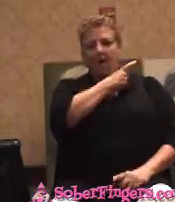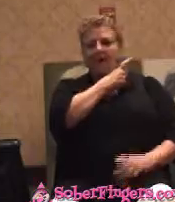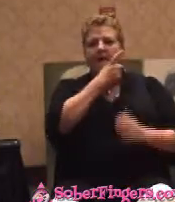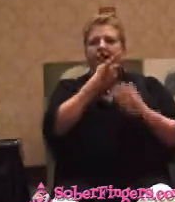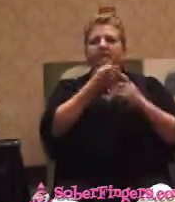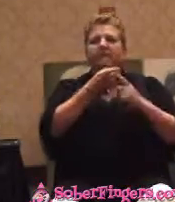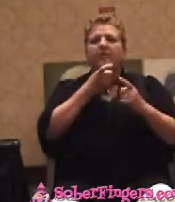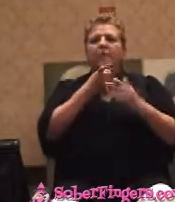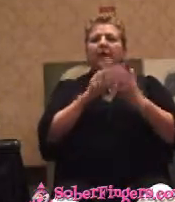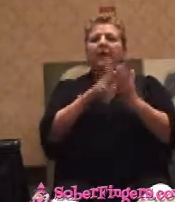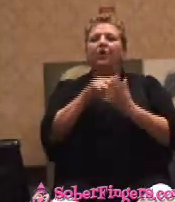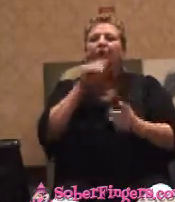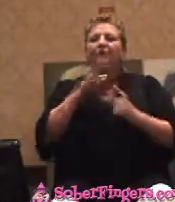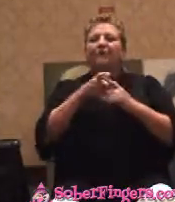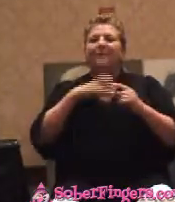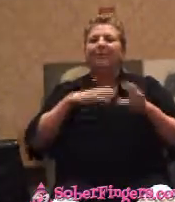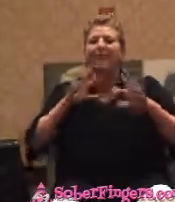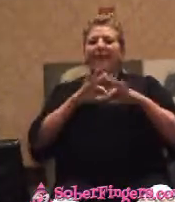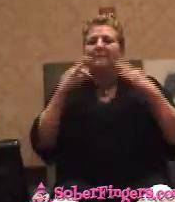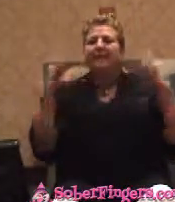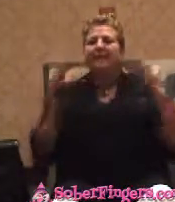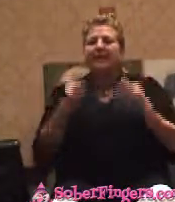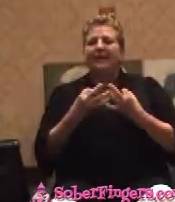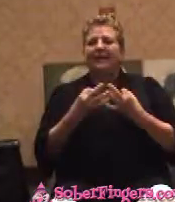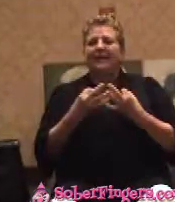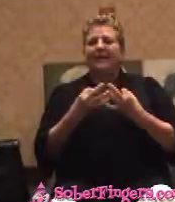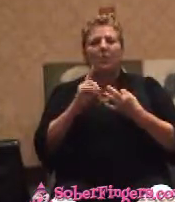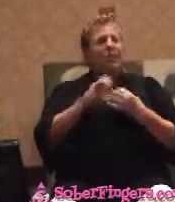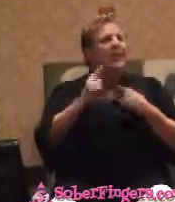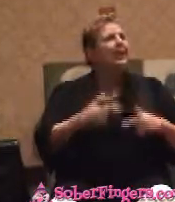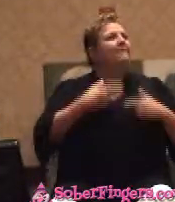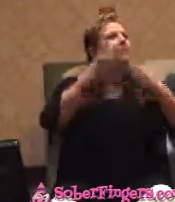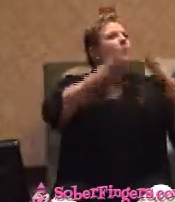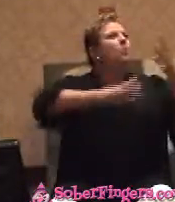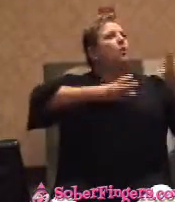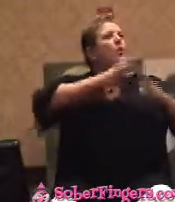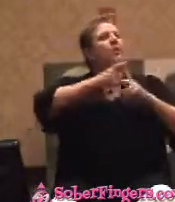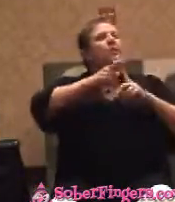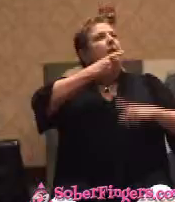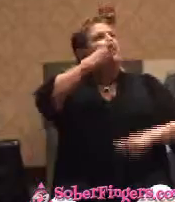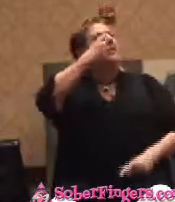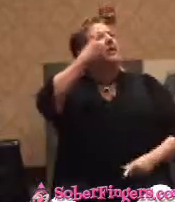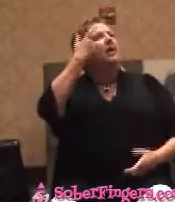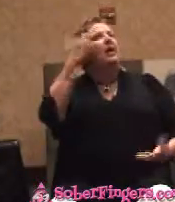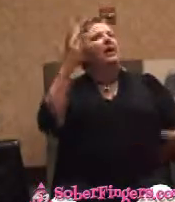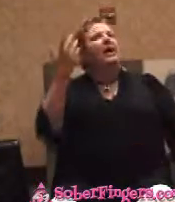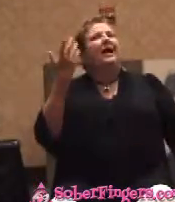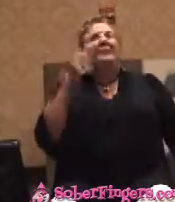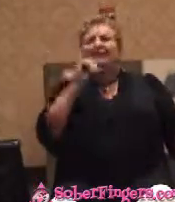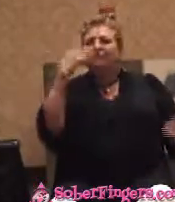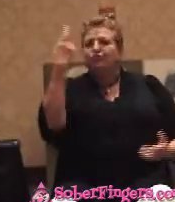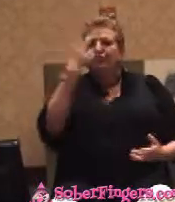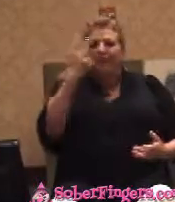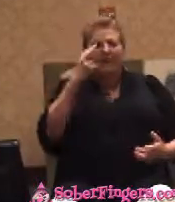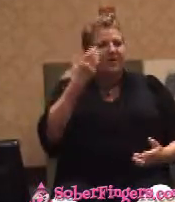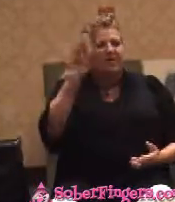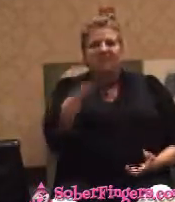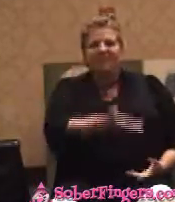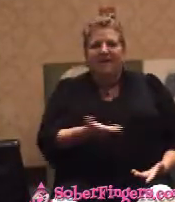All the way out from where I lived in a world that I didn't even realize I was living in. I let